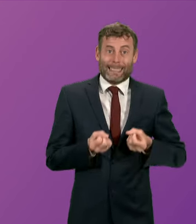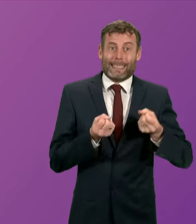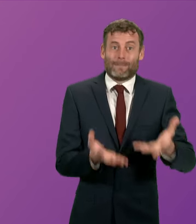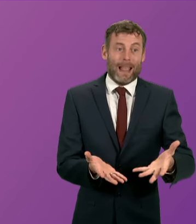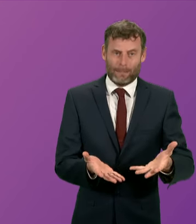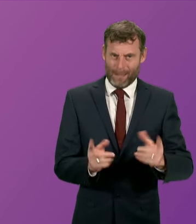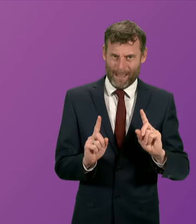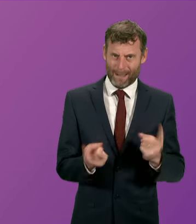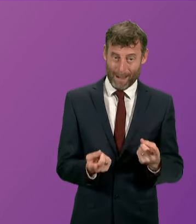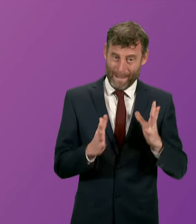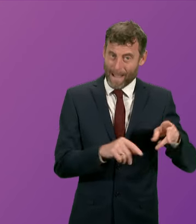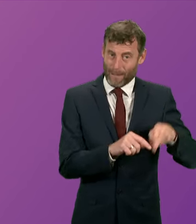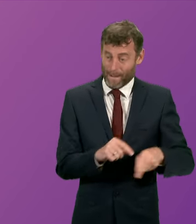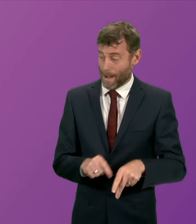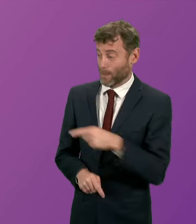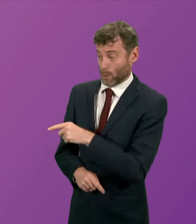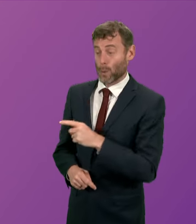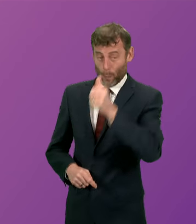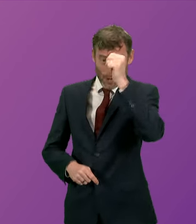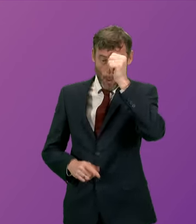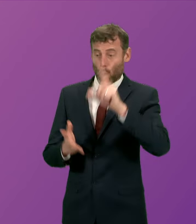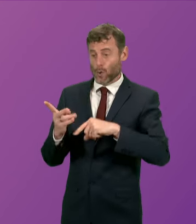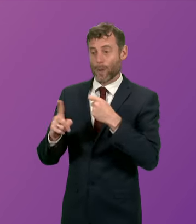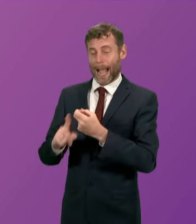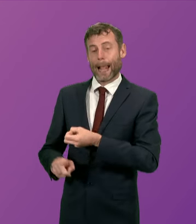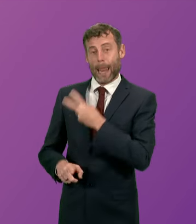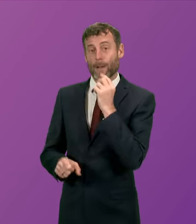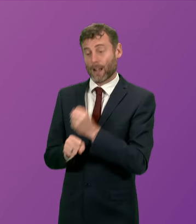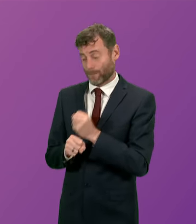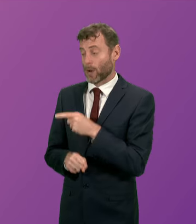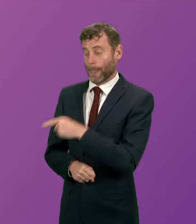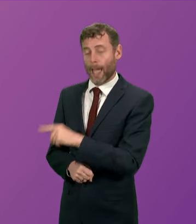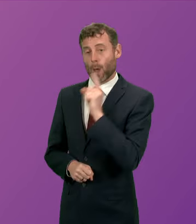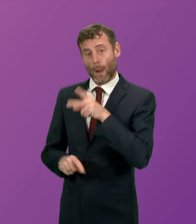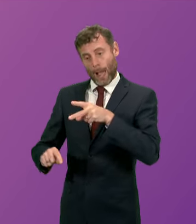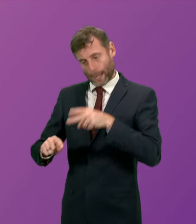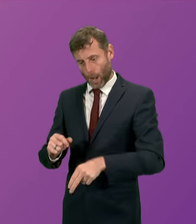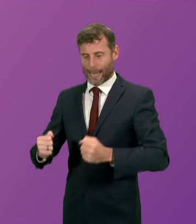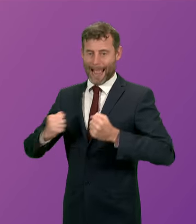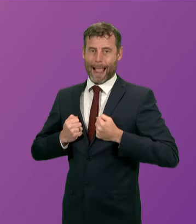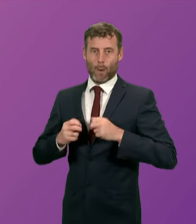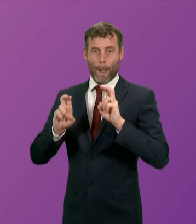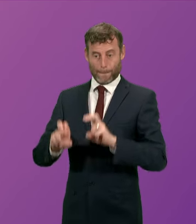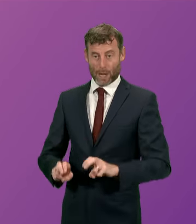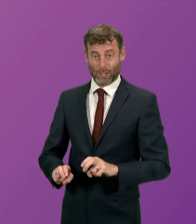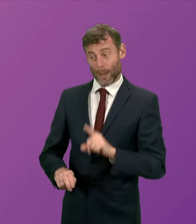here and demand that we do more when a Westminster Labour government is going to propose to cut our budget because of austerity